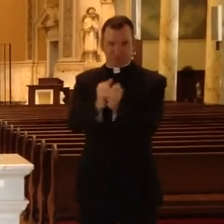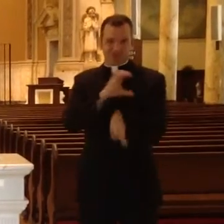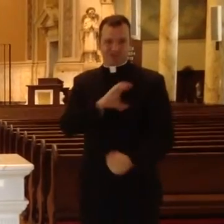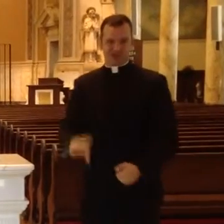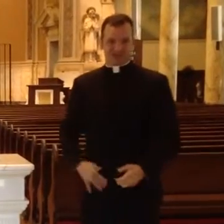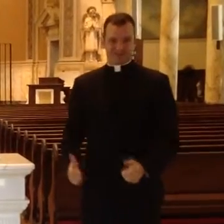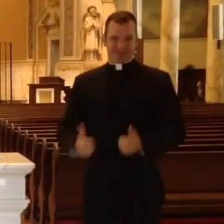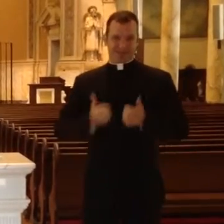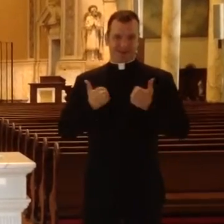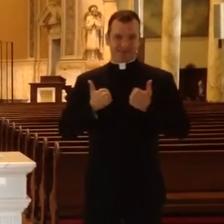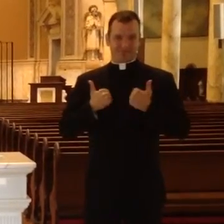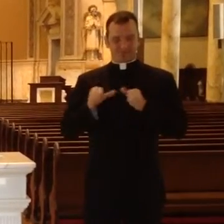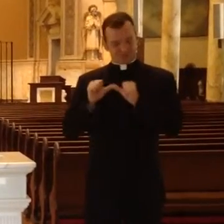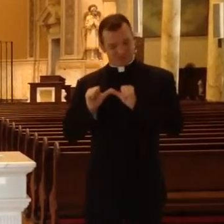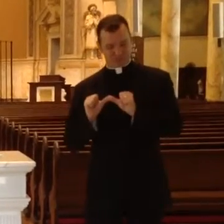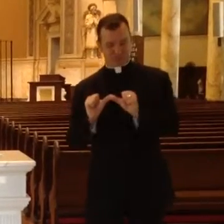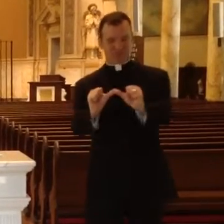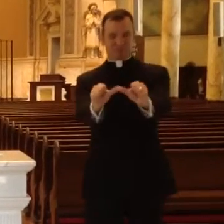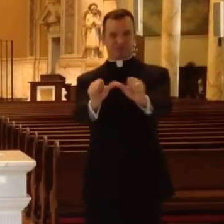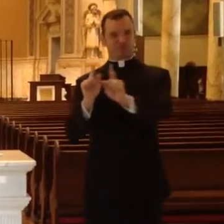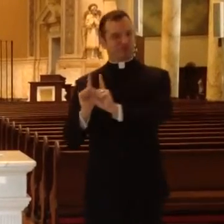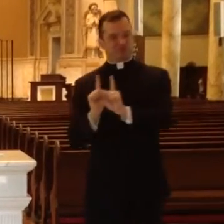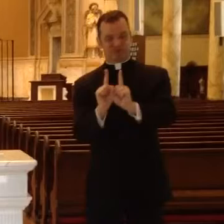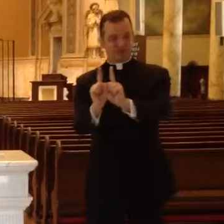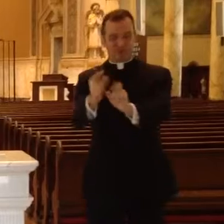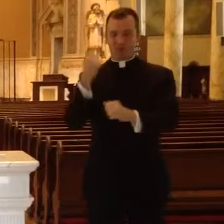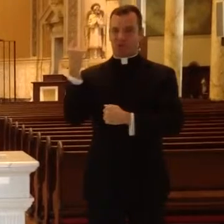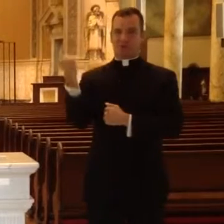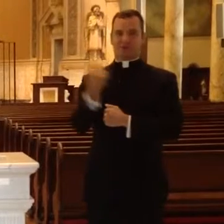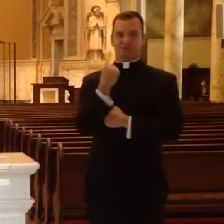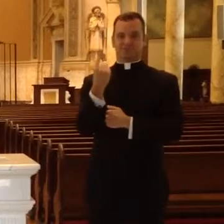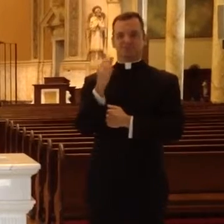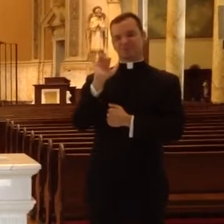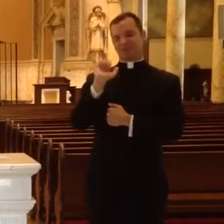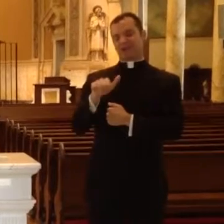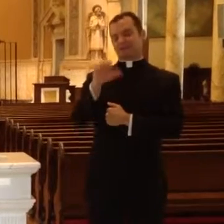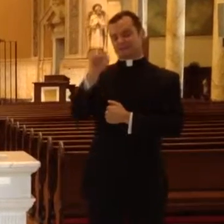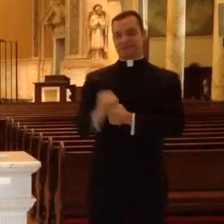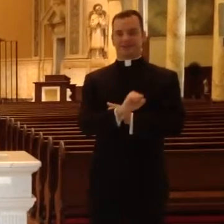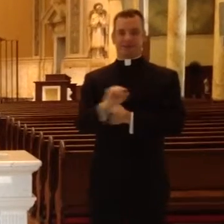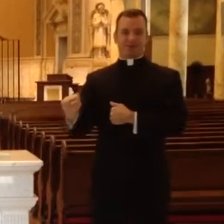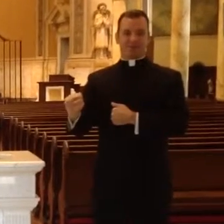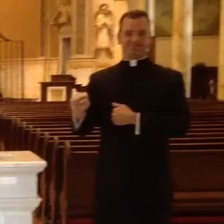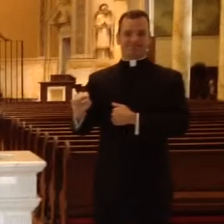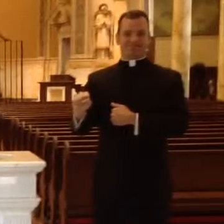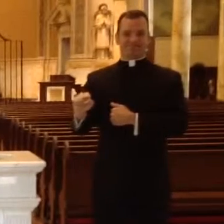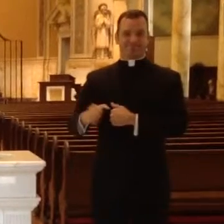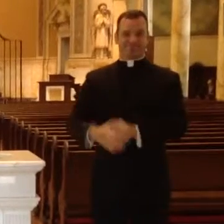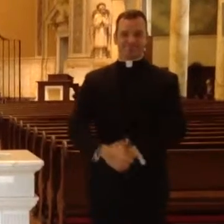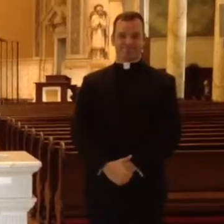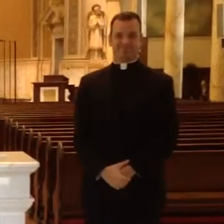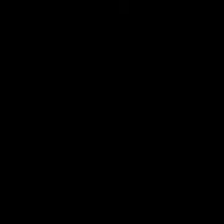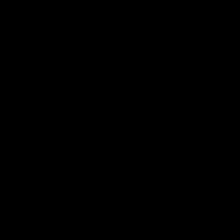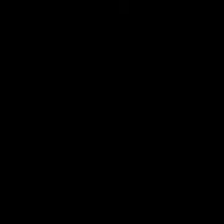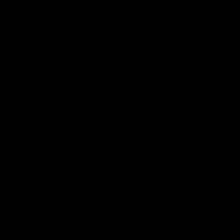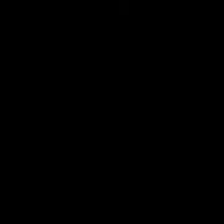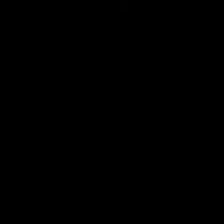Baptism helps us to be enrooted in Christ's life and continue to know that he walks with us always. That is the